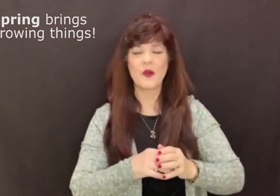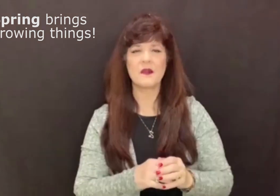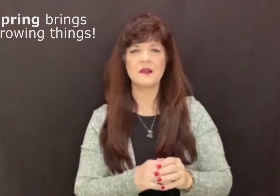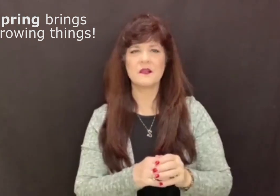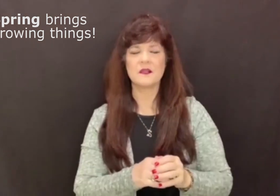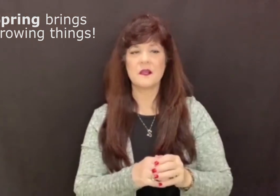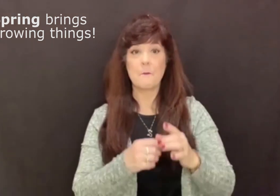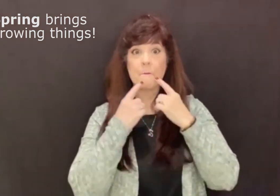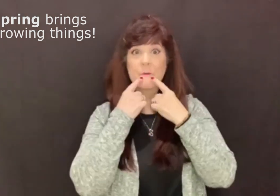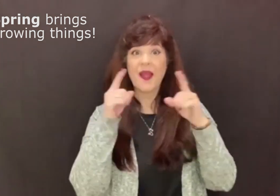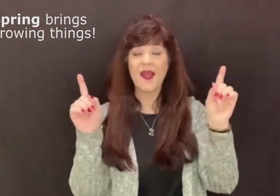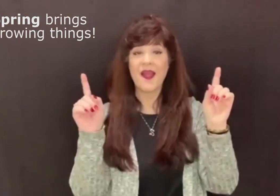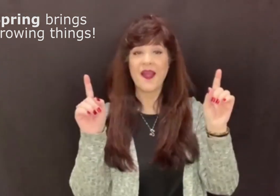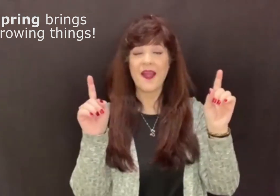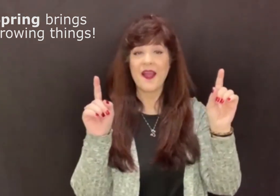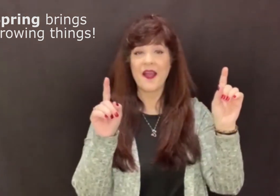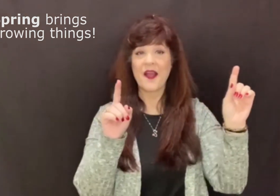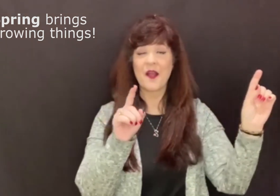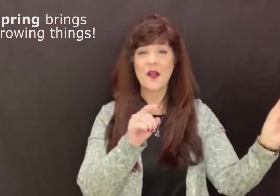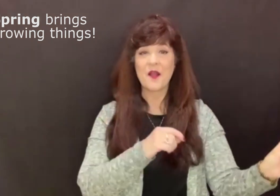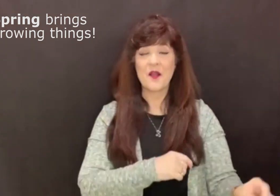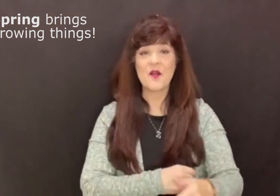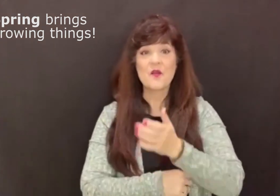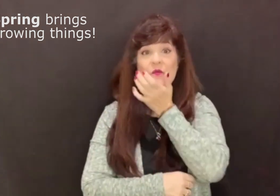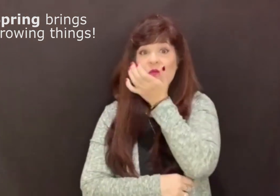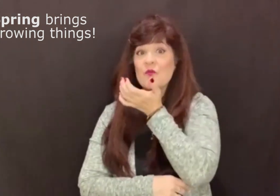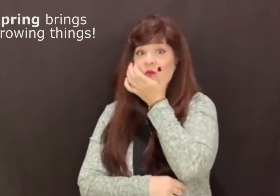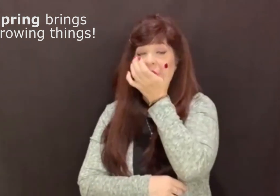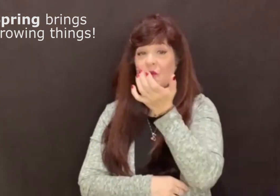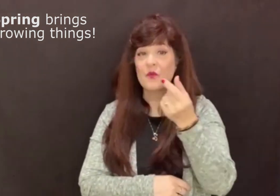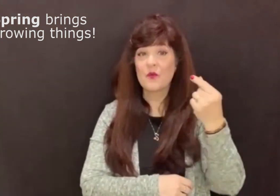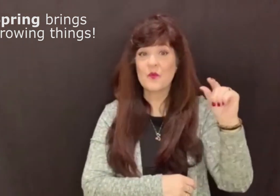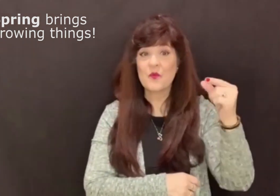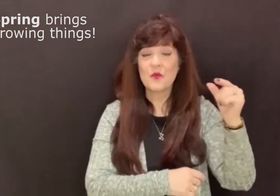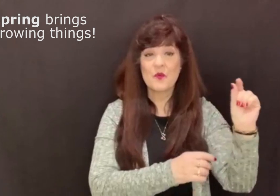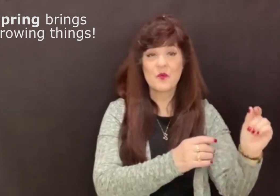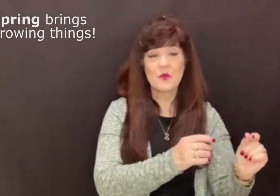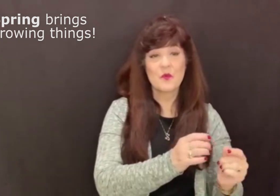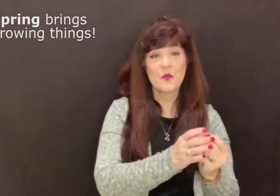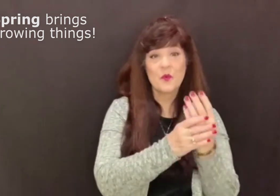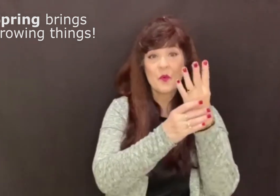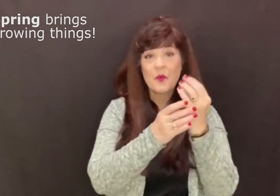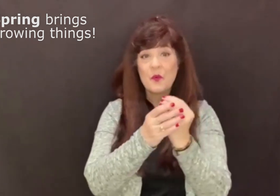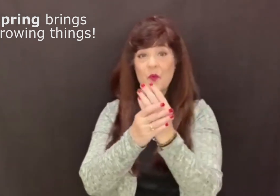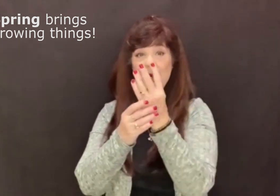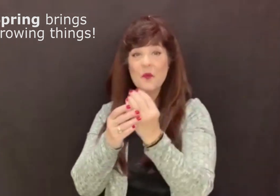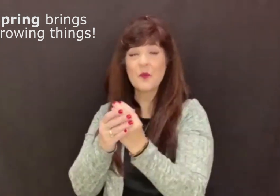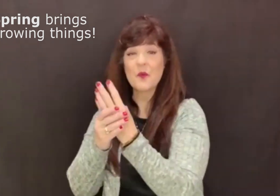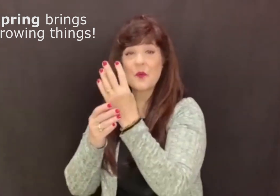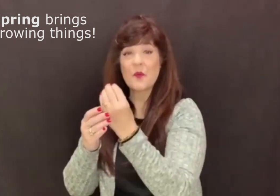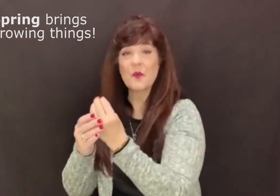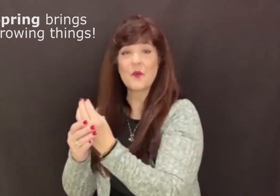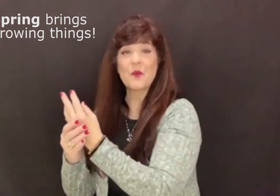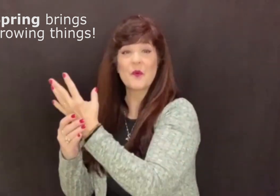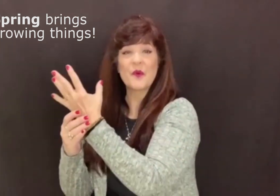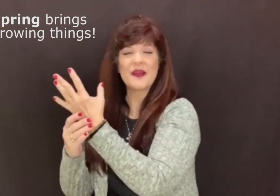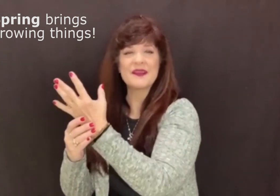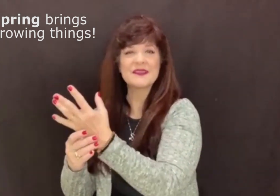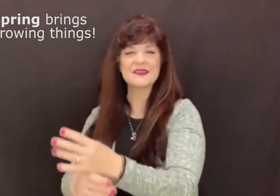After the winter snow, finally the green grass springs up and grows.